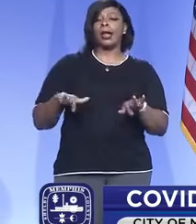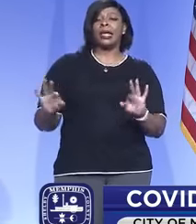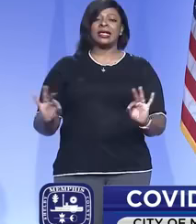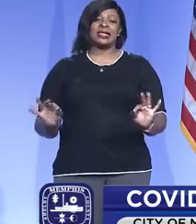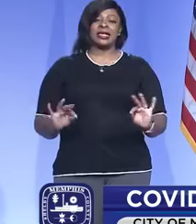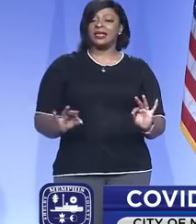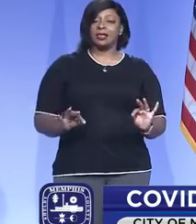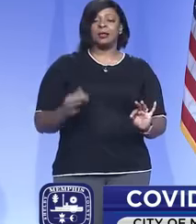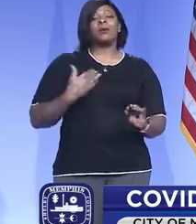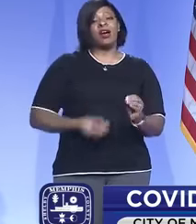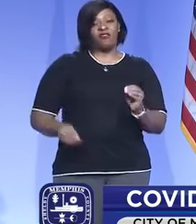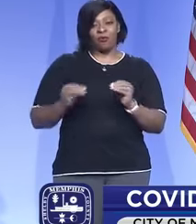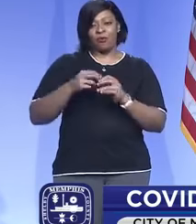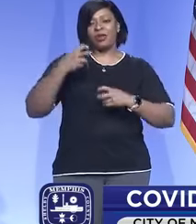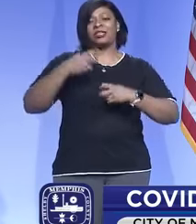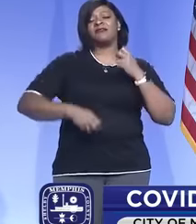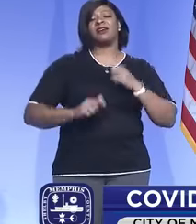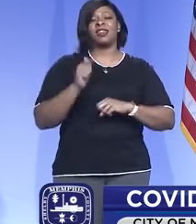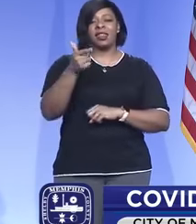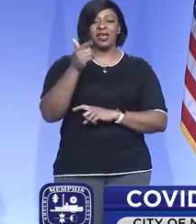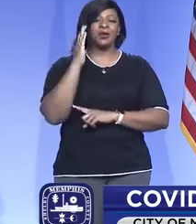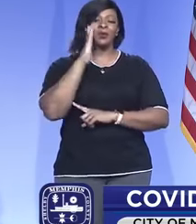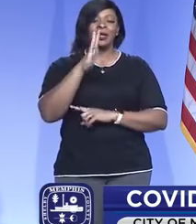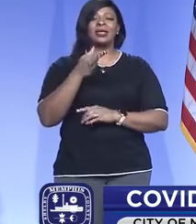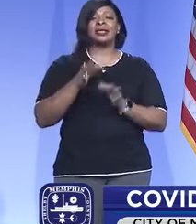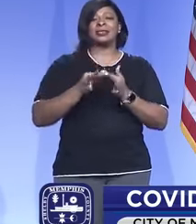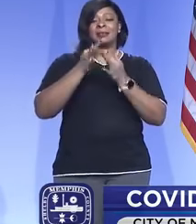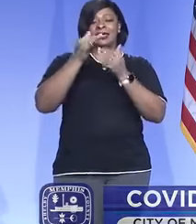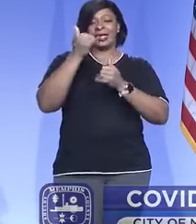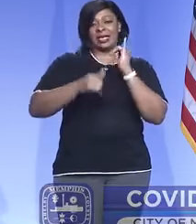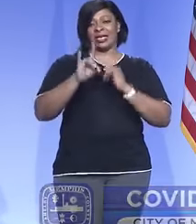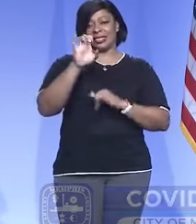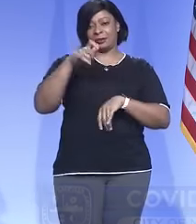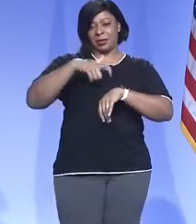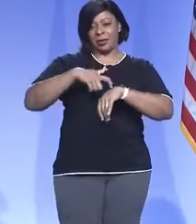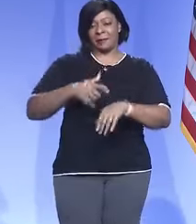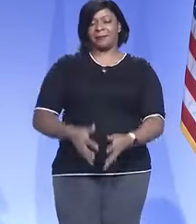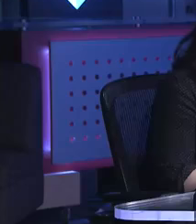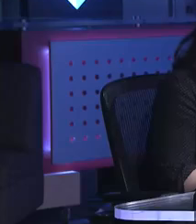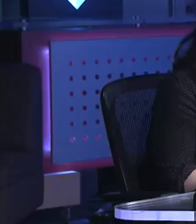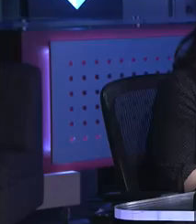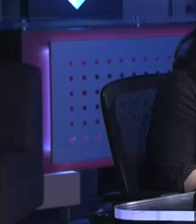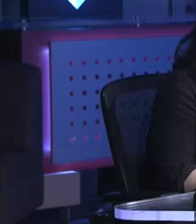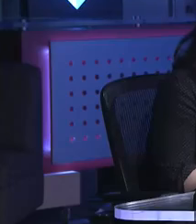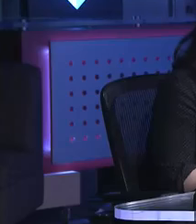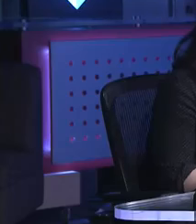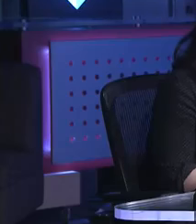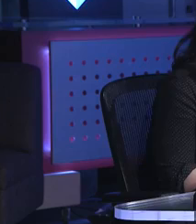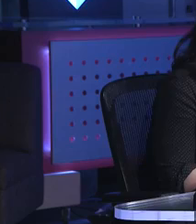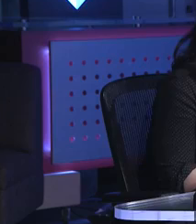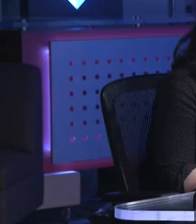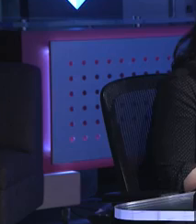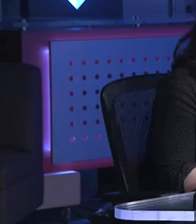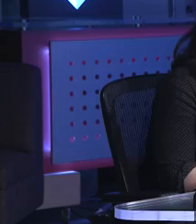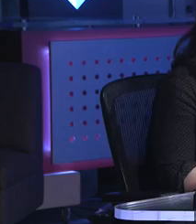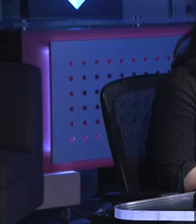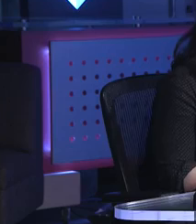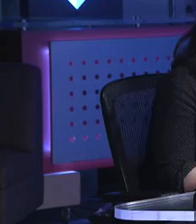actually will have much more difficulty, particularly as we get into the end of December. Brad Broders, Local 24.